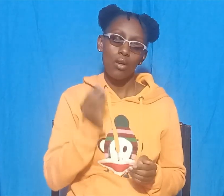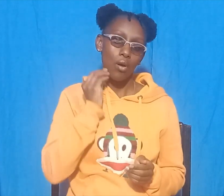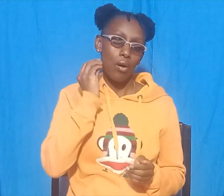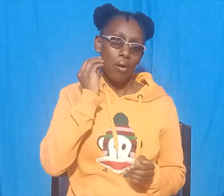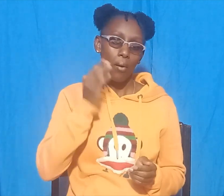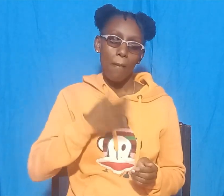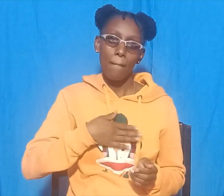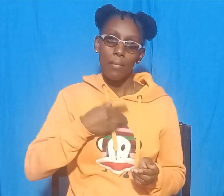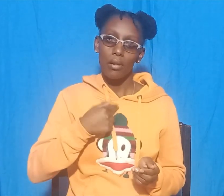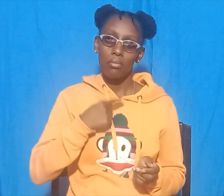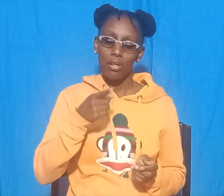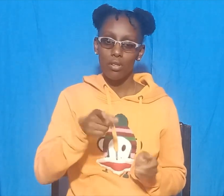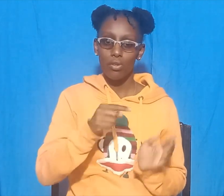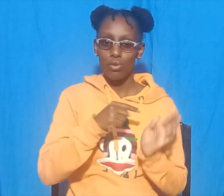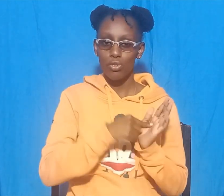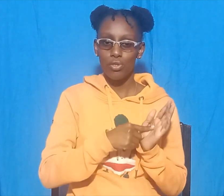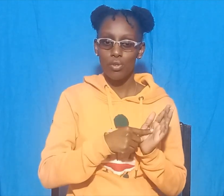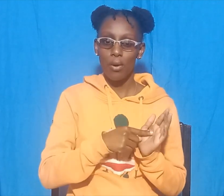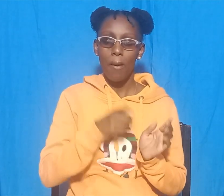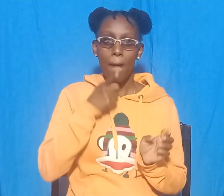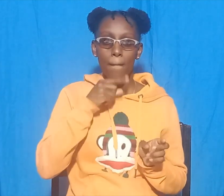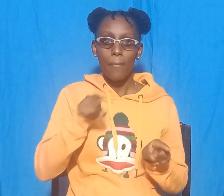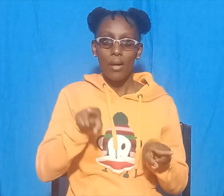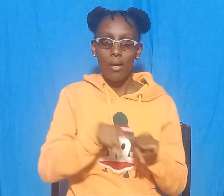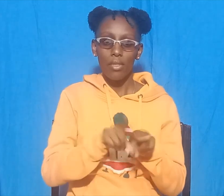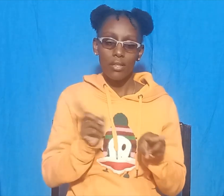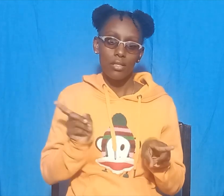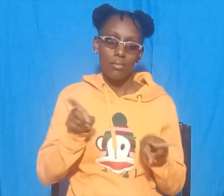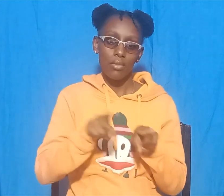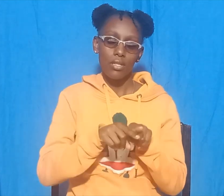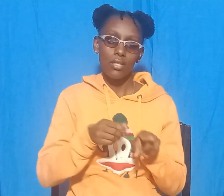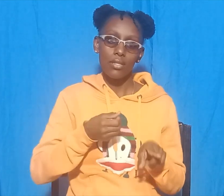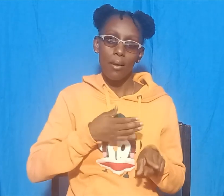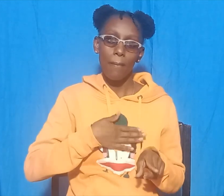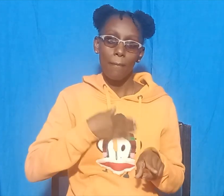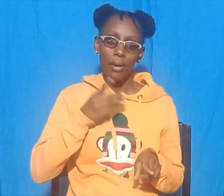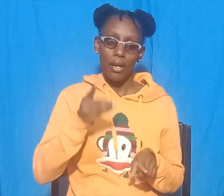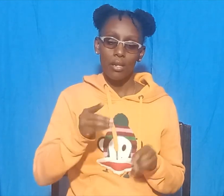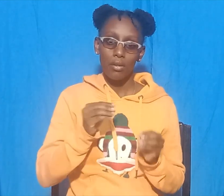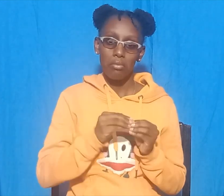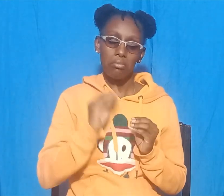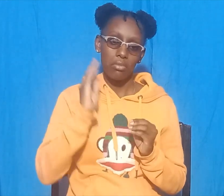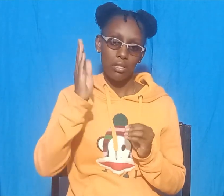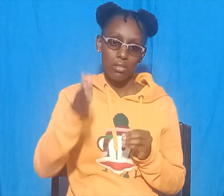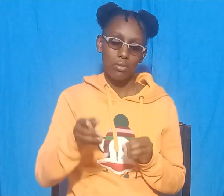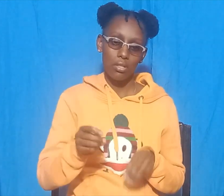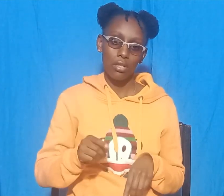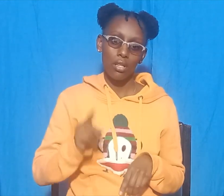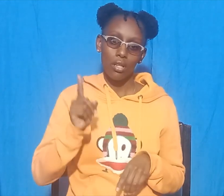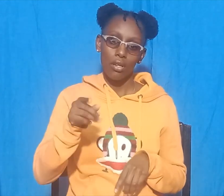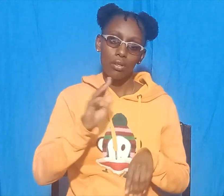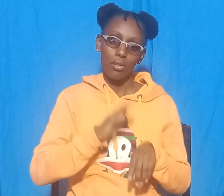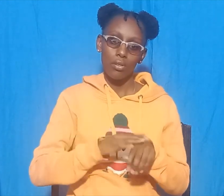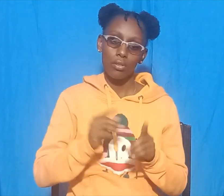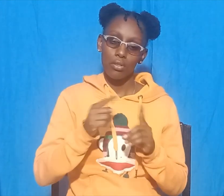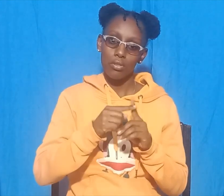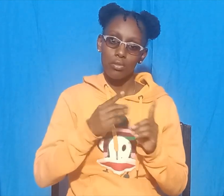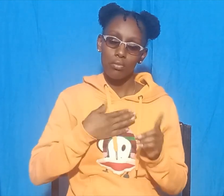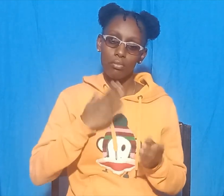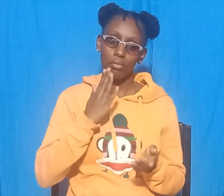You will meet my brothers and sisters. You are so good to me that I think they will